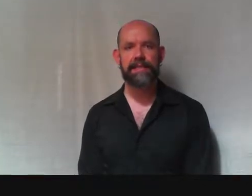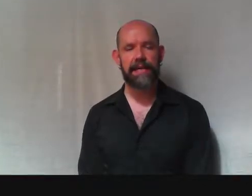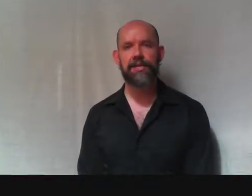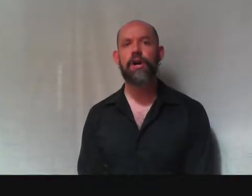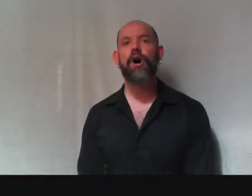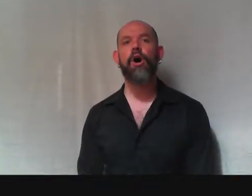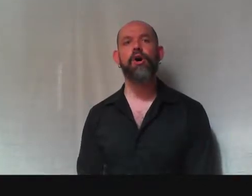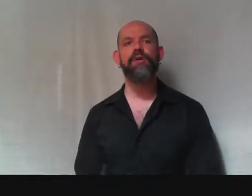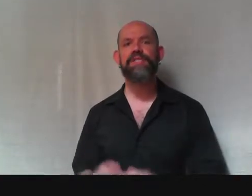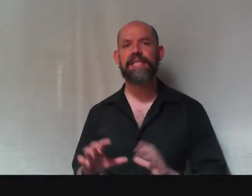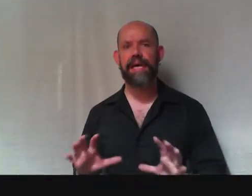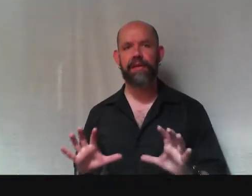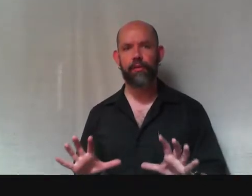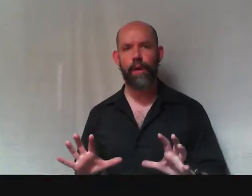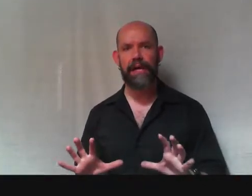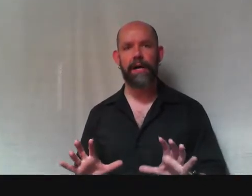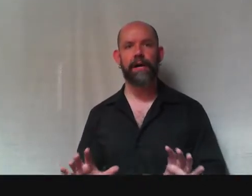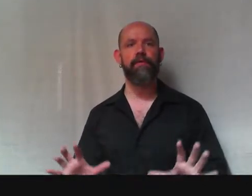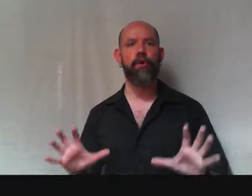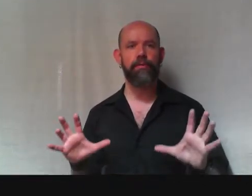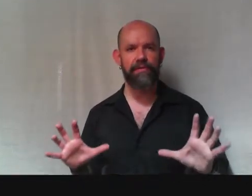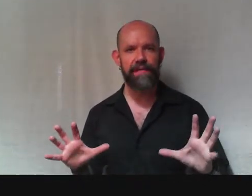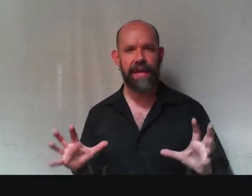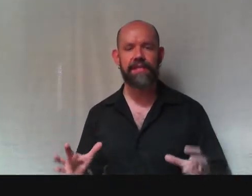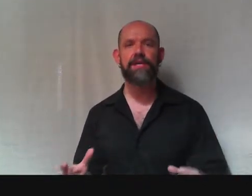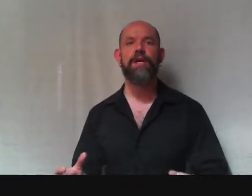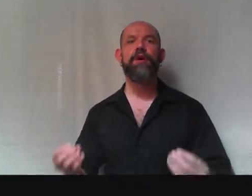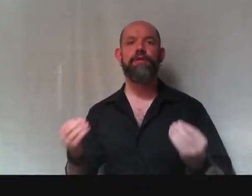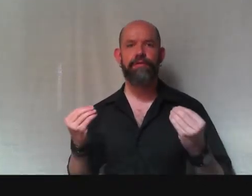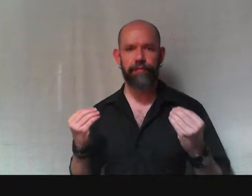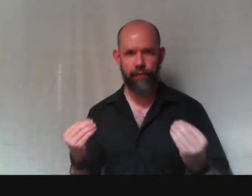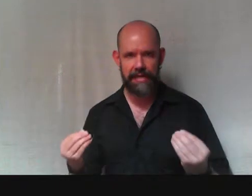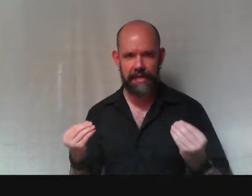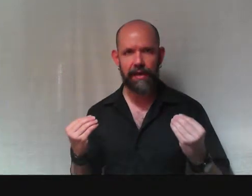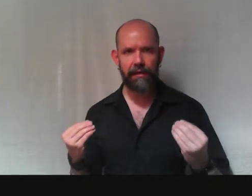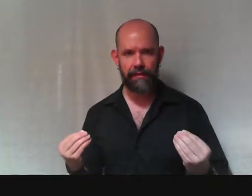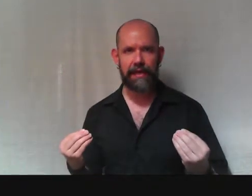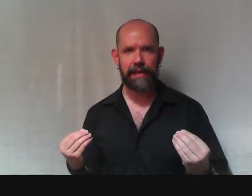says all stand in the way of or prevent free thinking?